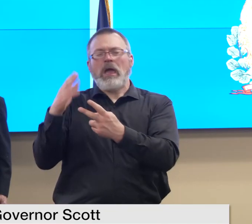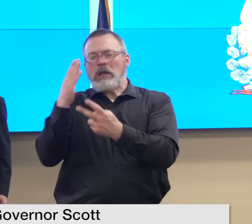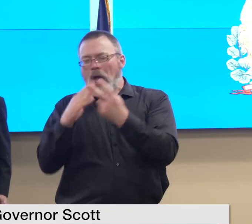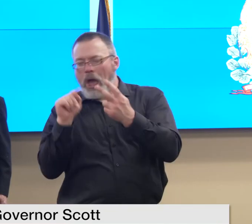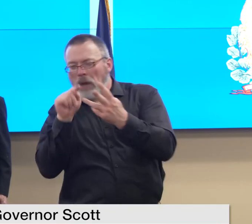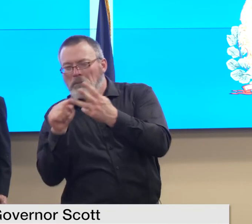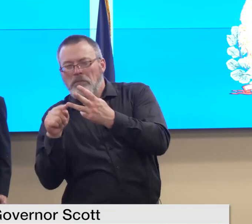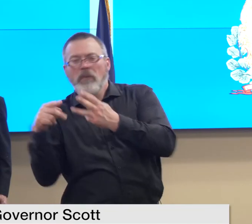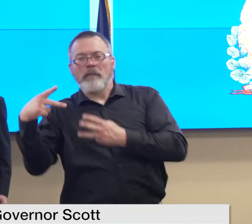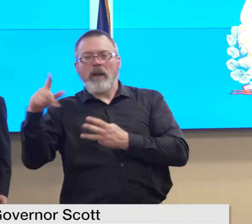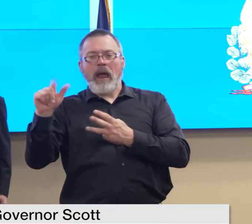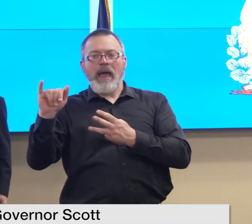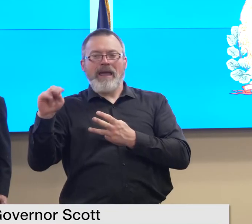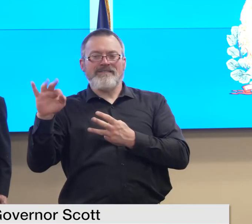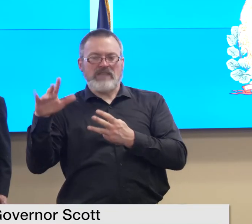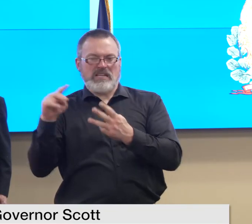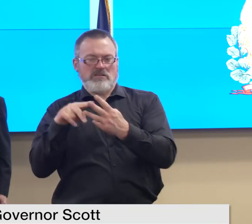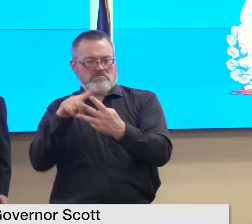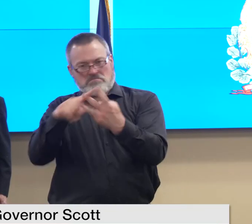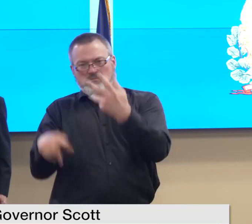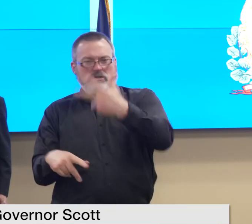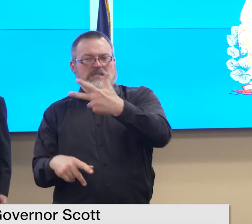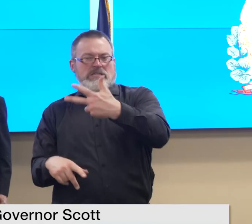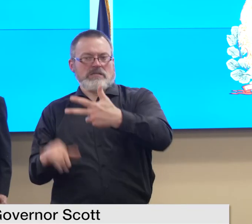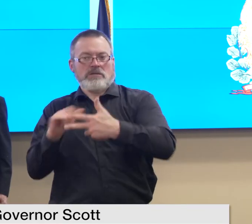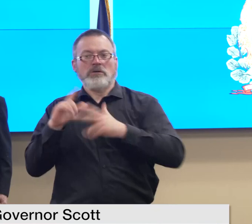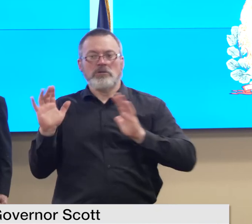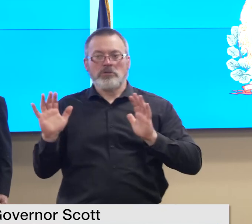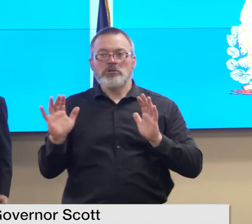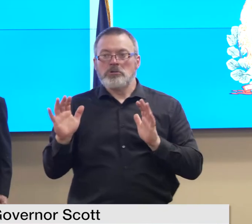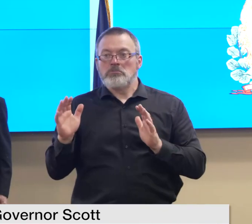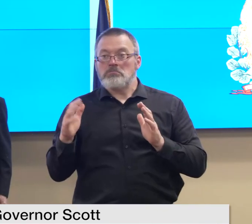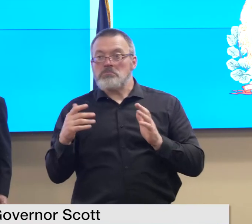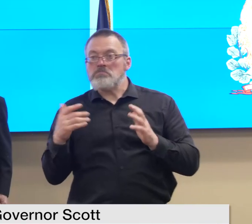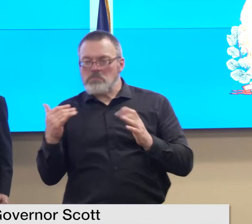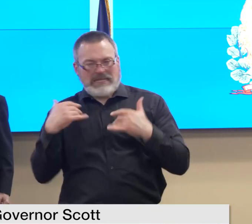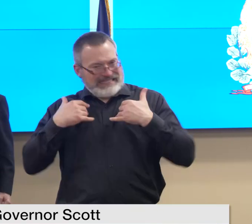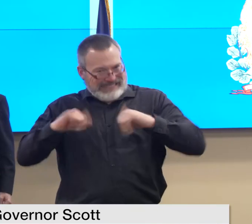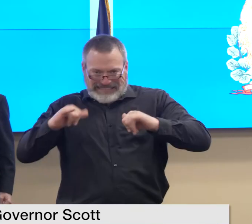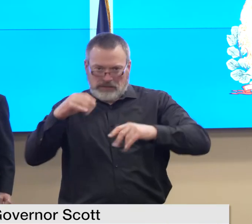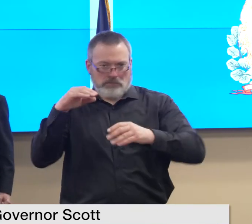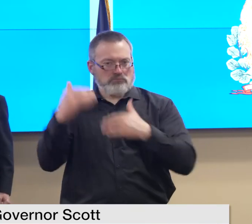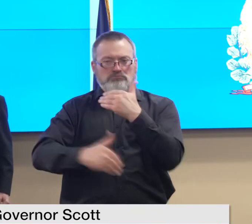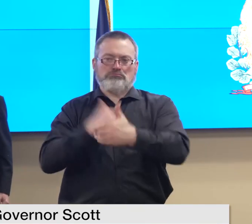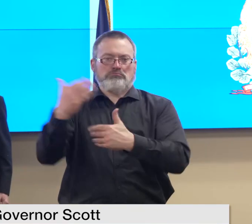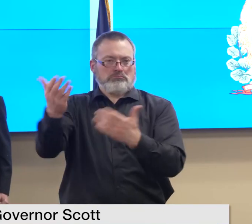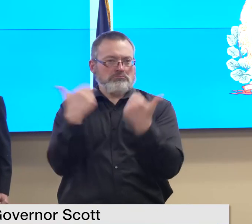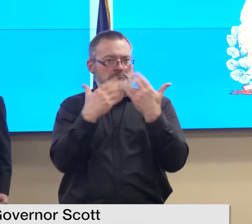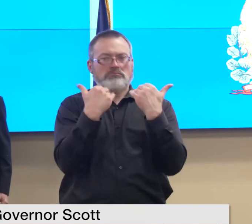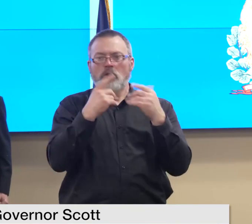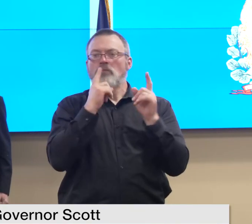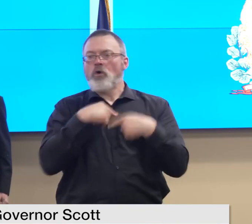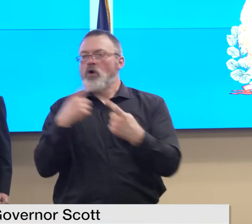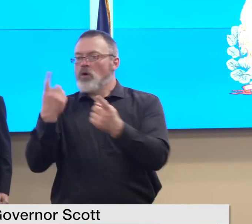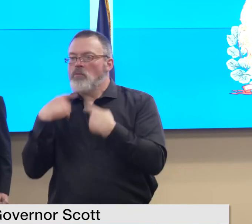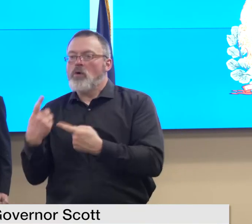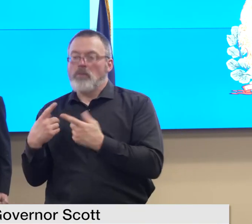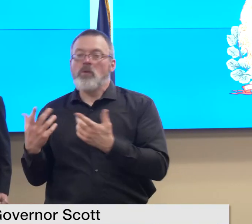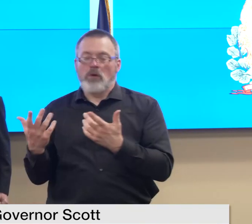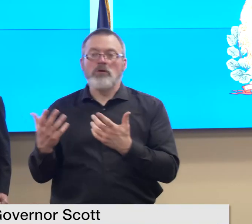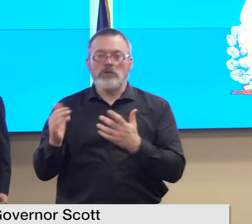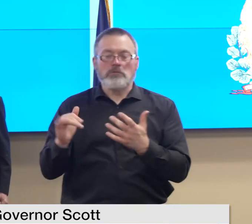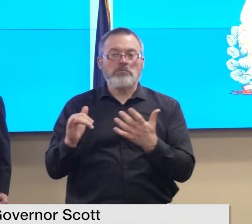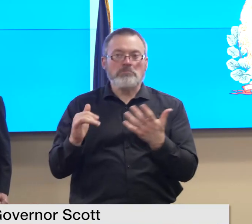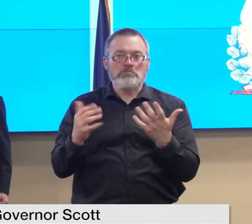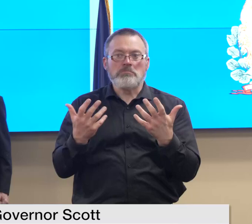continuing to receive reports and the team is in the field so i suspect that'll be updated but if you'd like i can get you details on the ones we